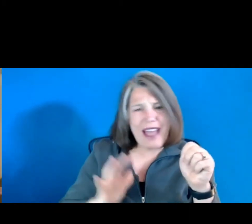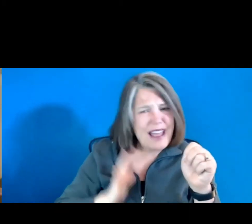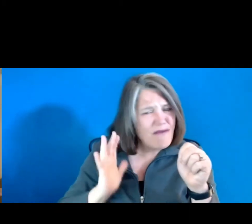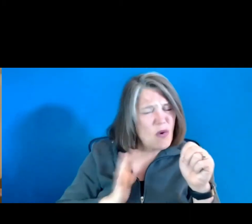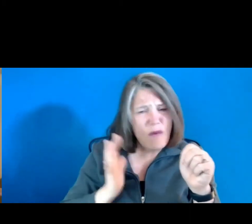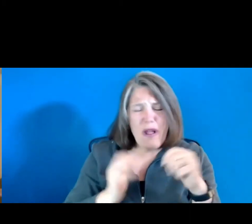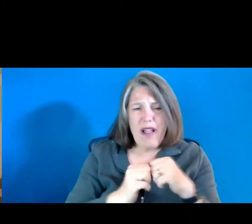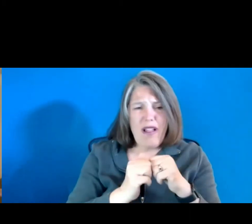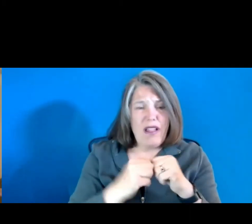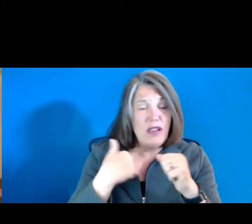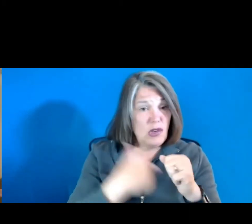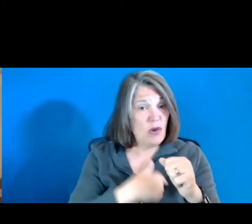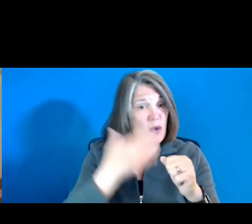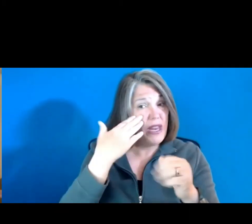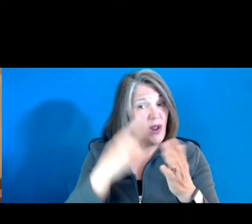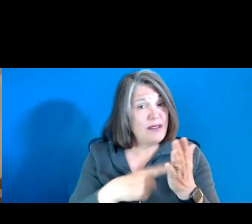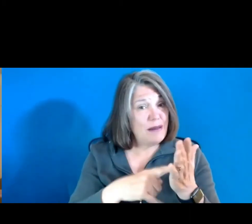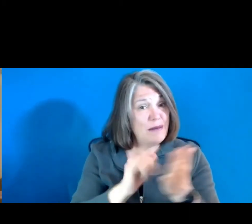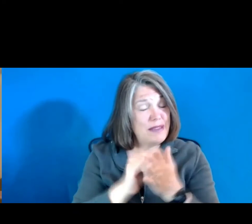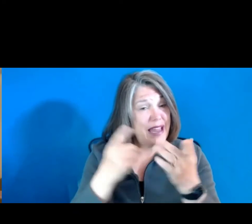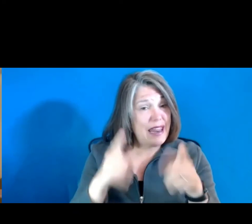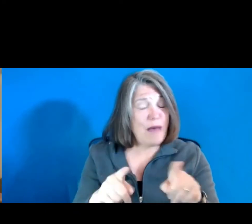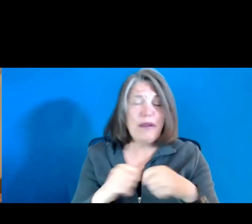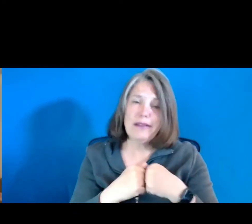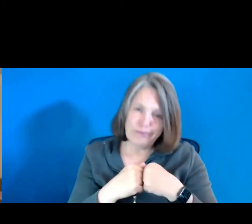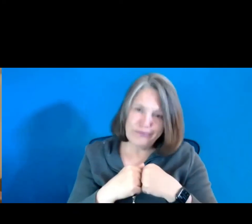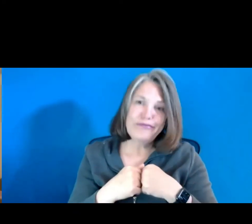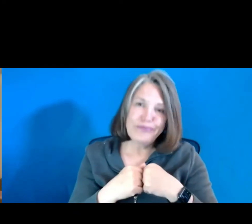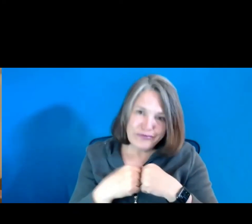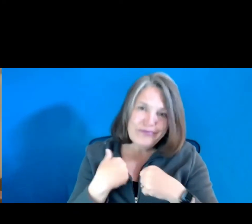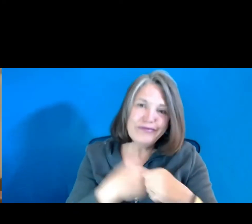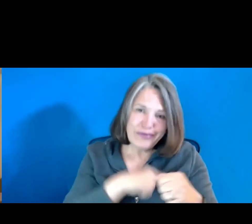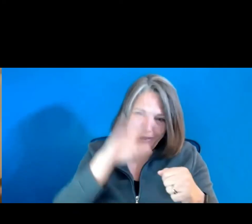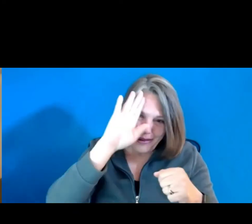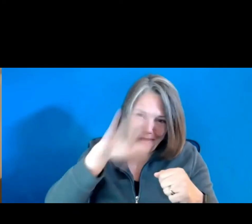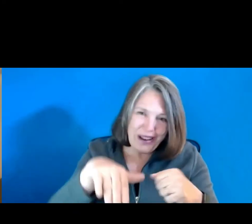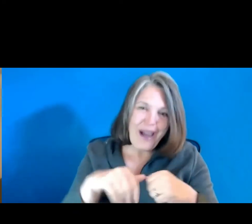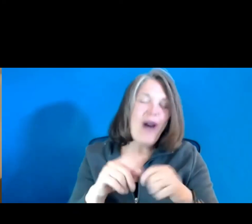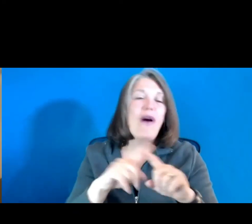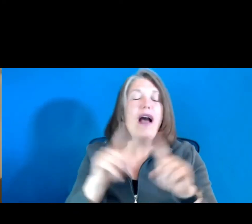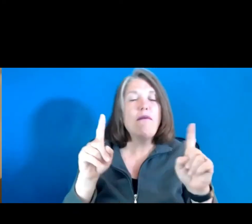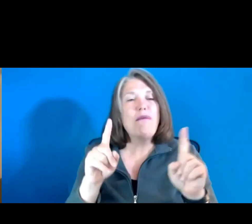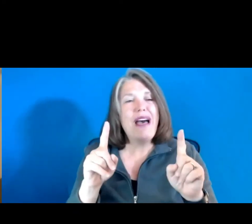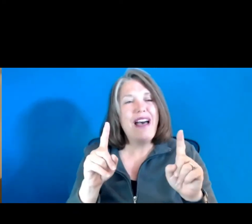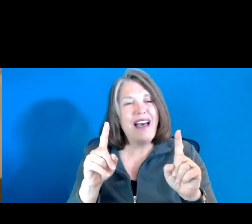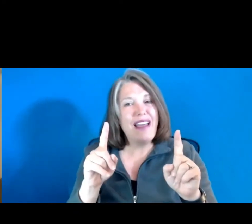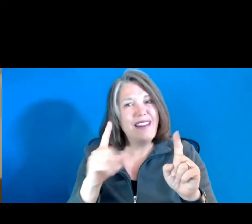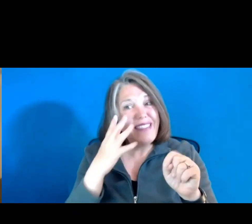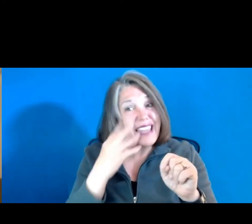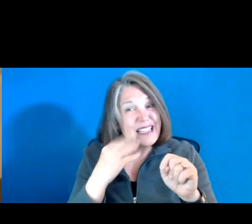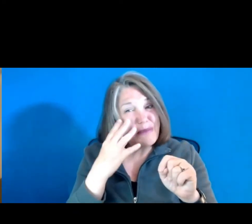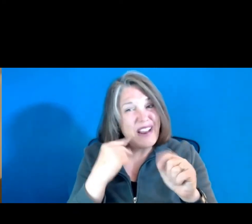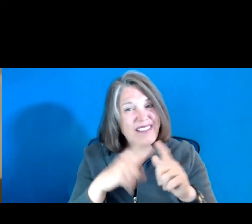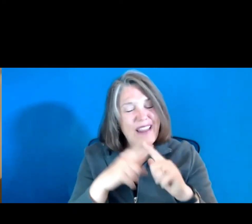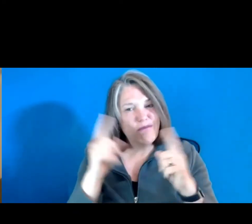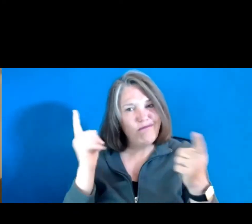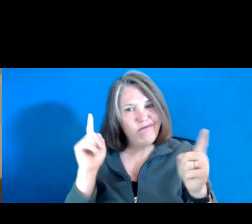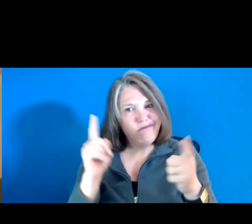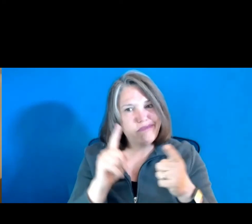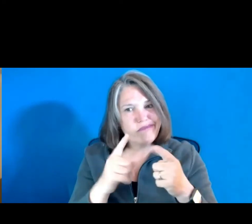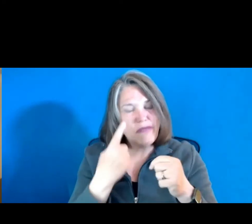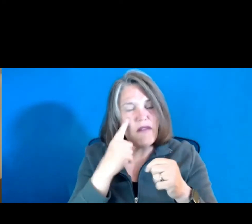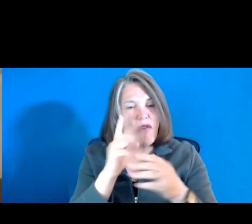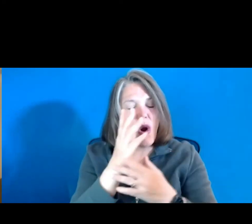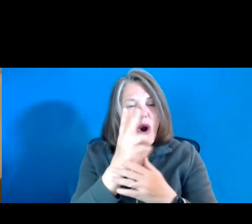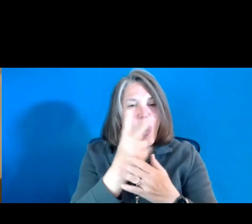that that sometimes happens? Yeah, we know that, but then it really diminishes the experience for both those